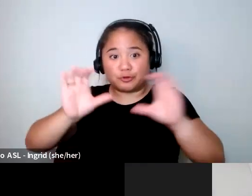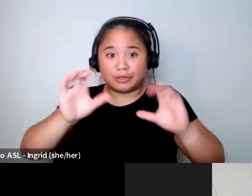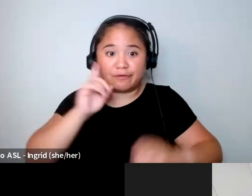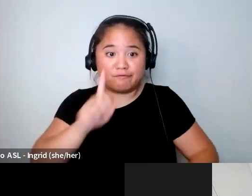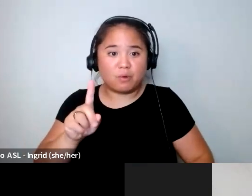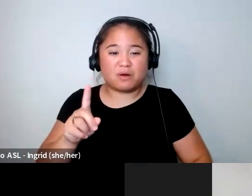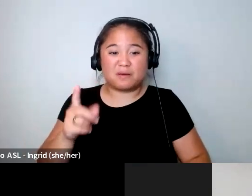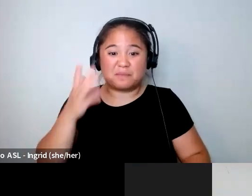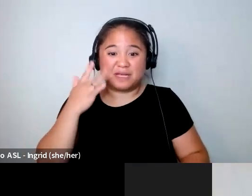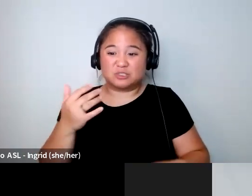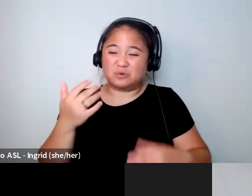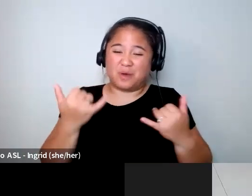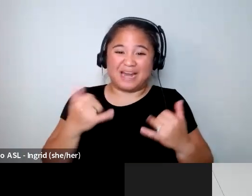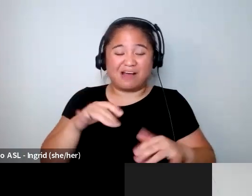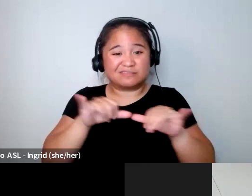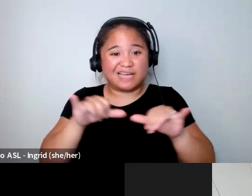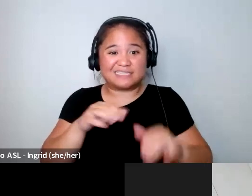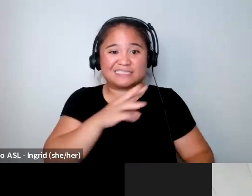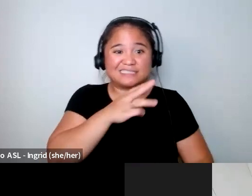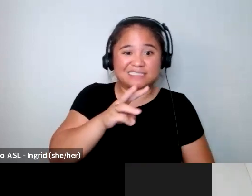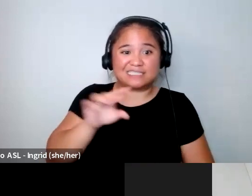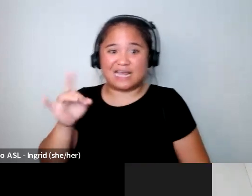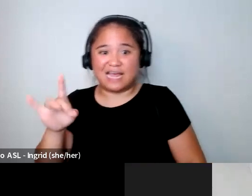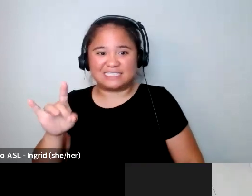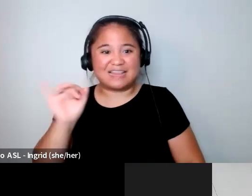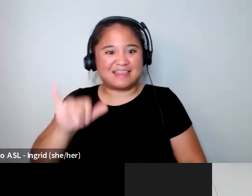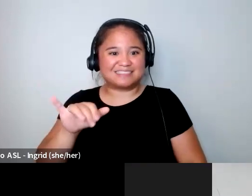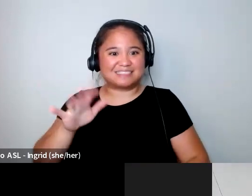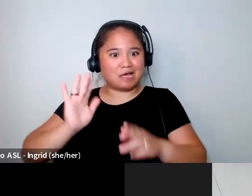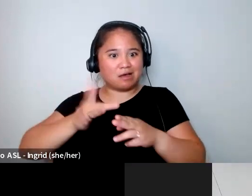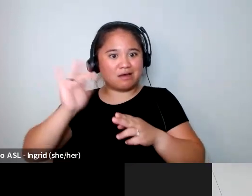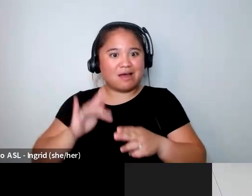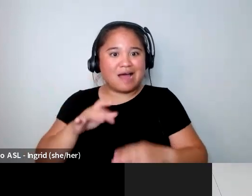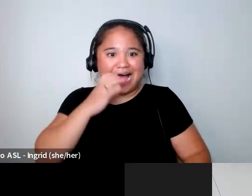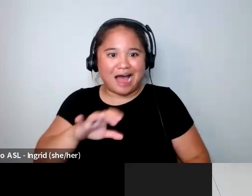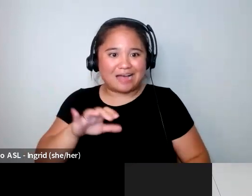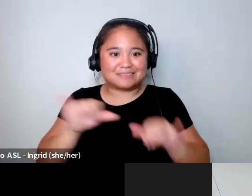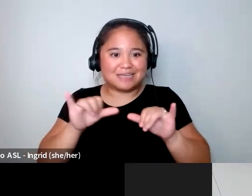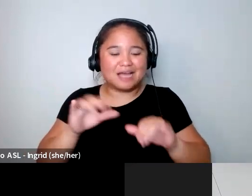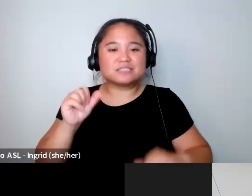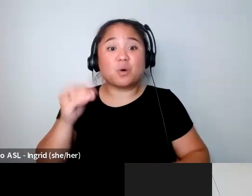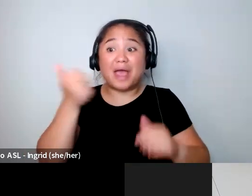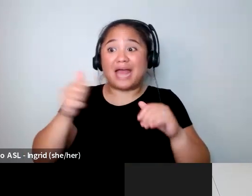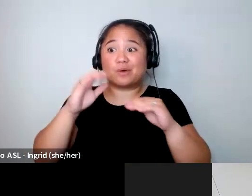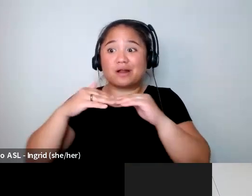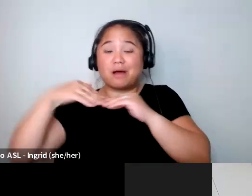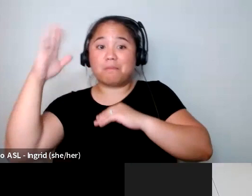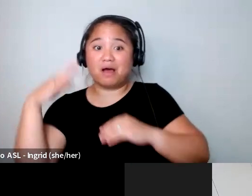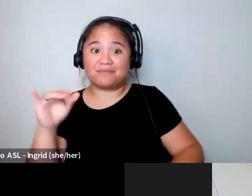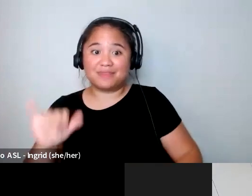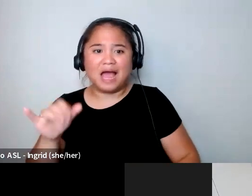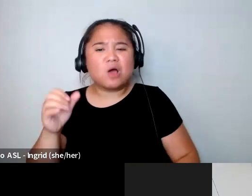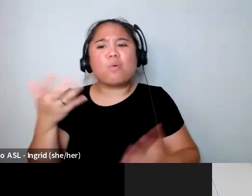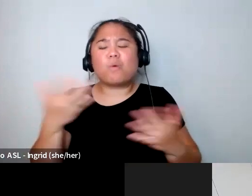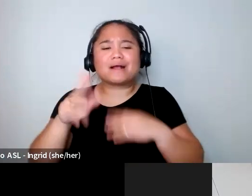16 18 is now like that size that hot size right so anyone that's above that like what advice would